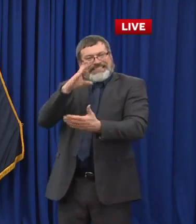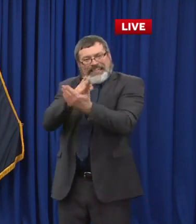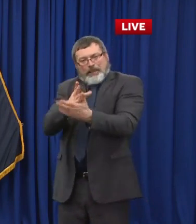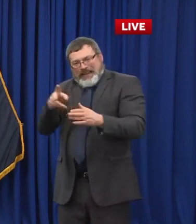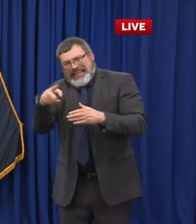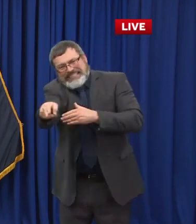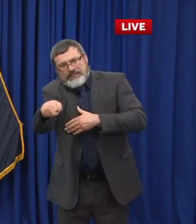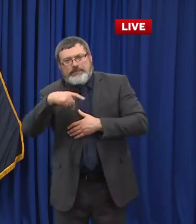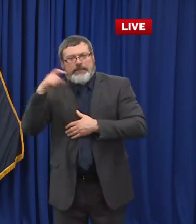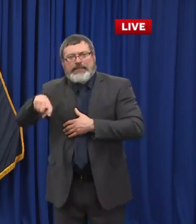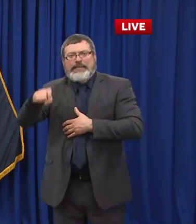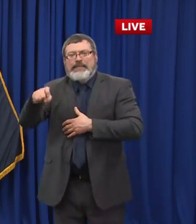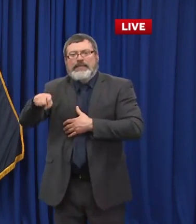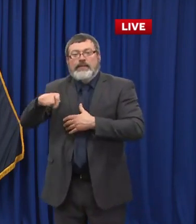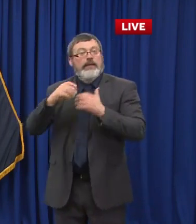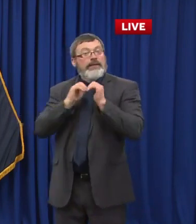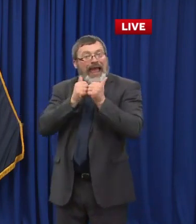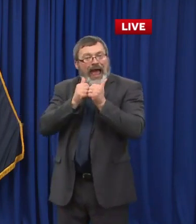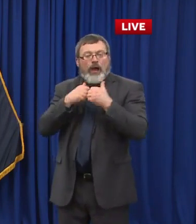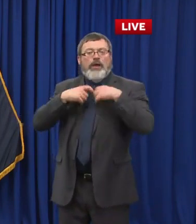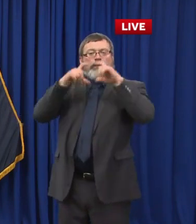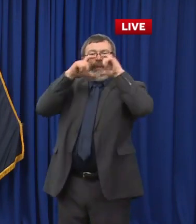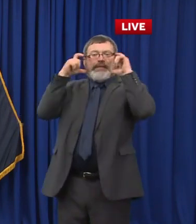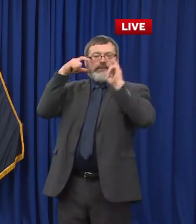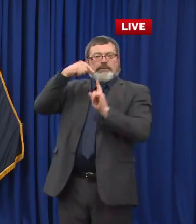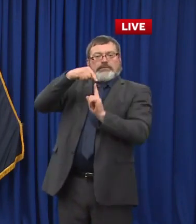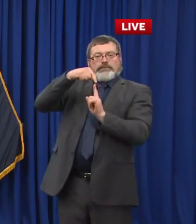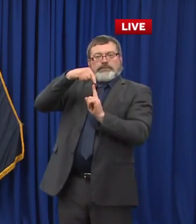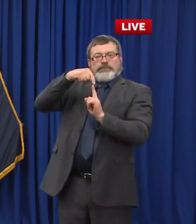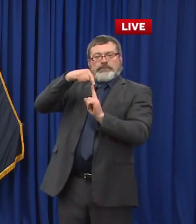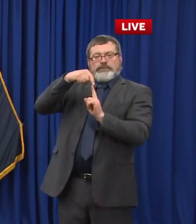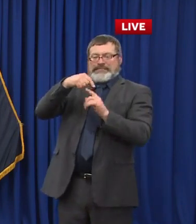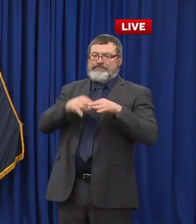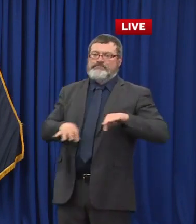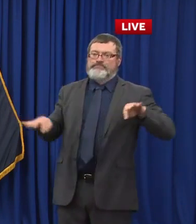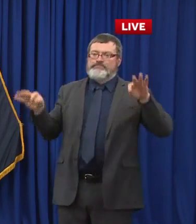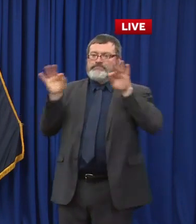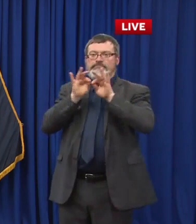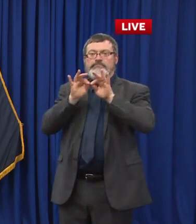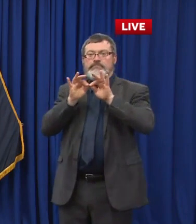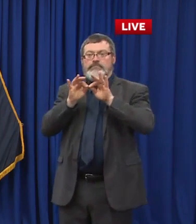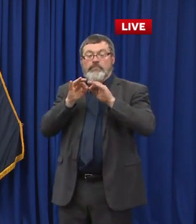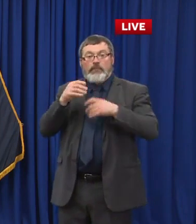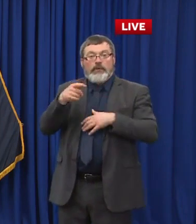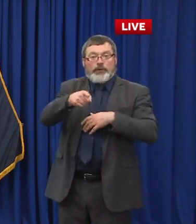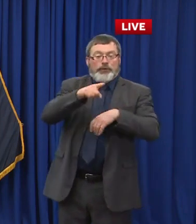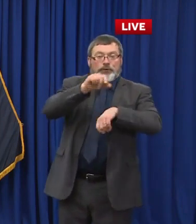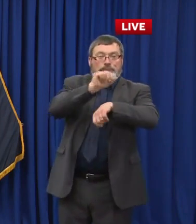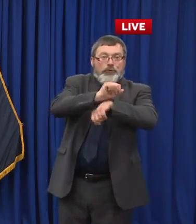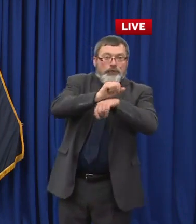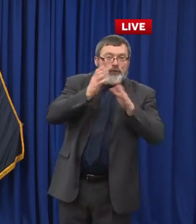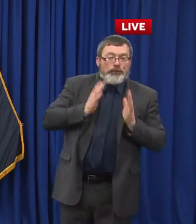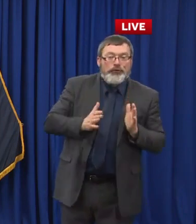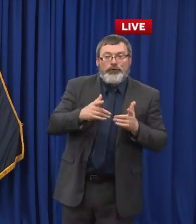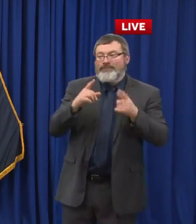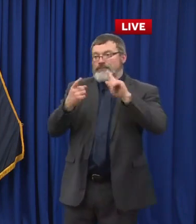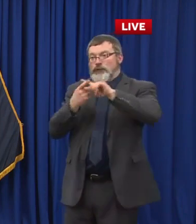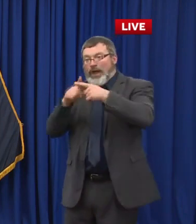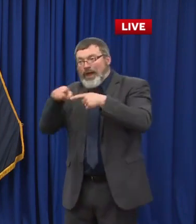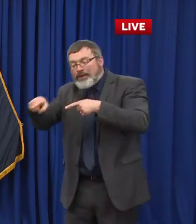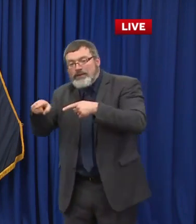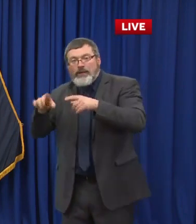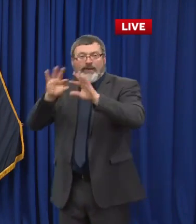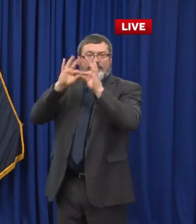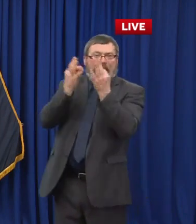Wearing a mask is really all about keeping friends, family neighbors, critical workforce members, and those they care for safe and allowing